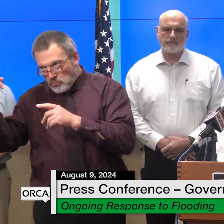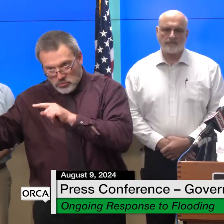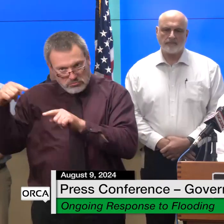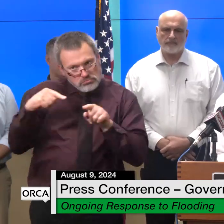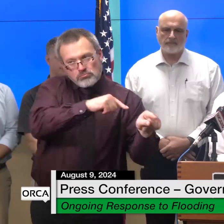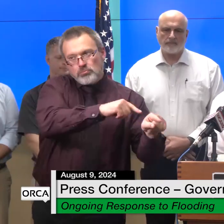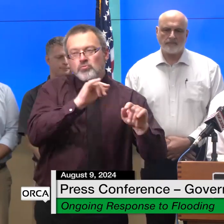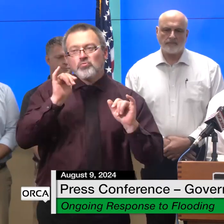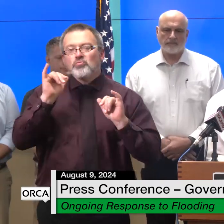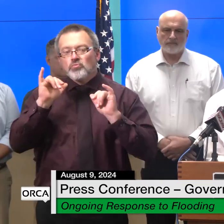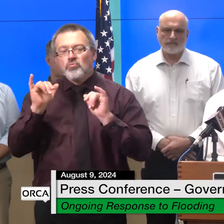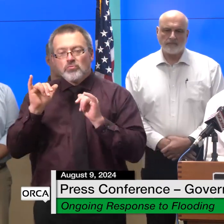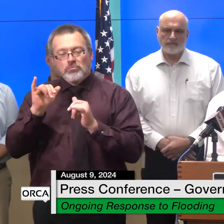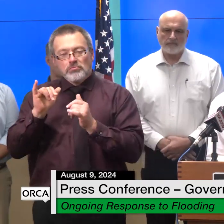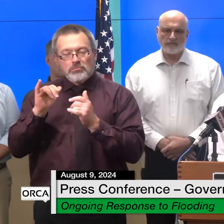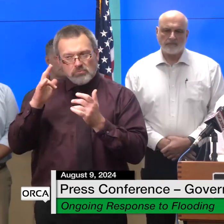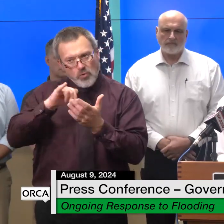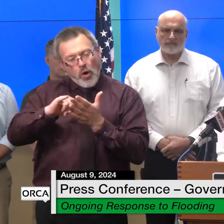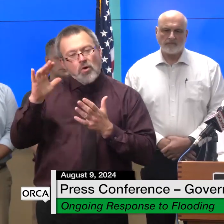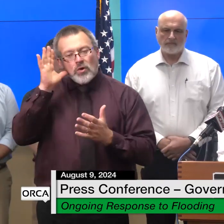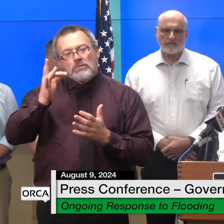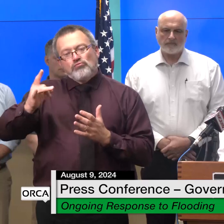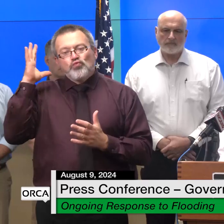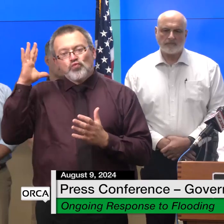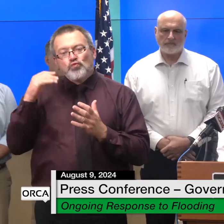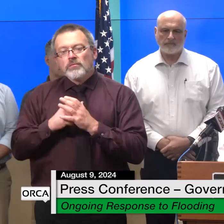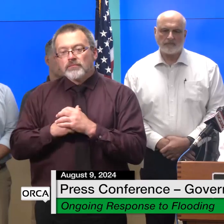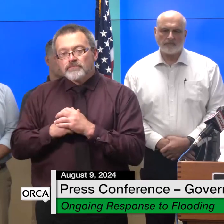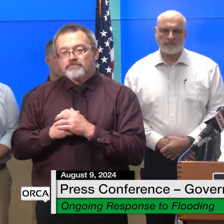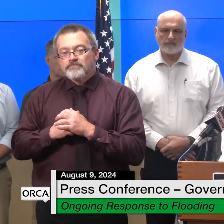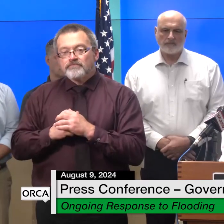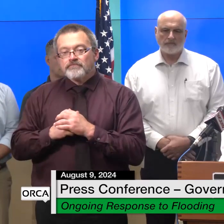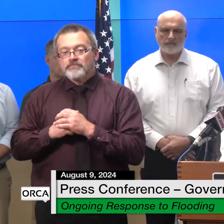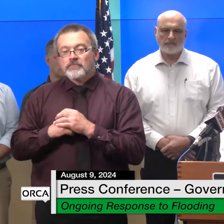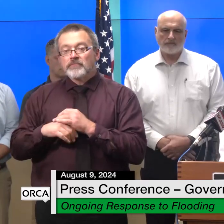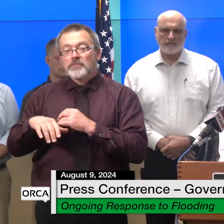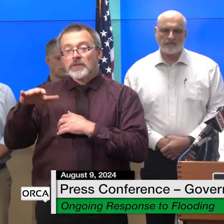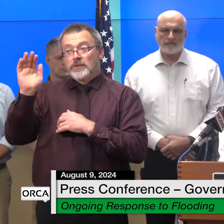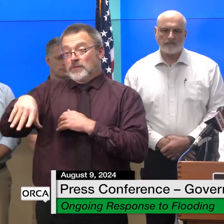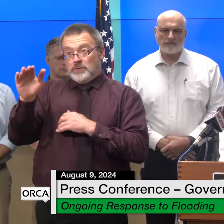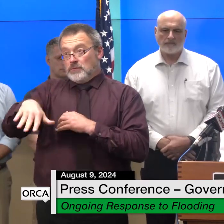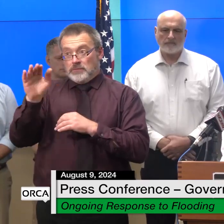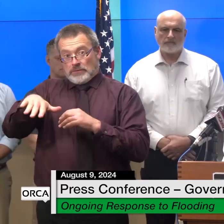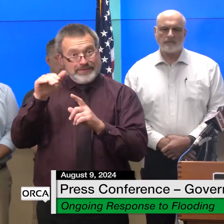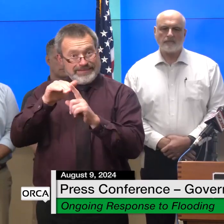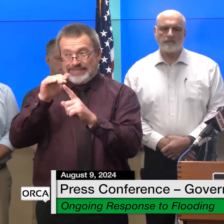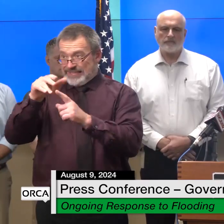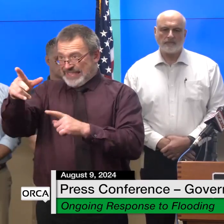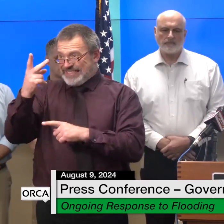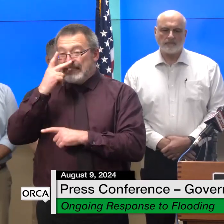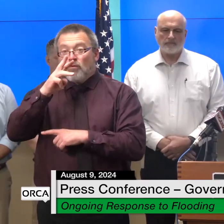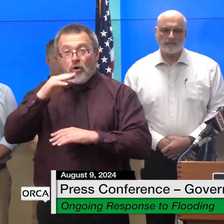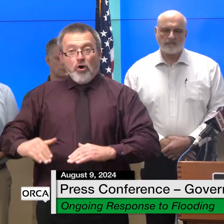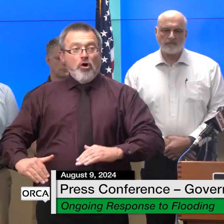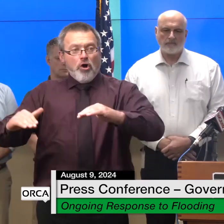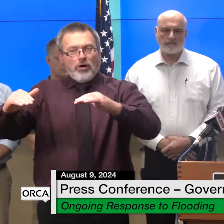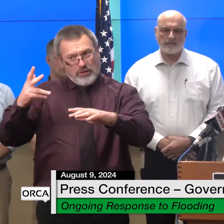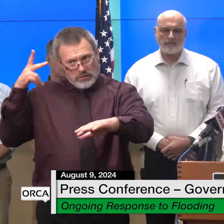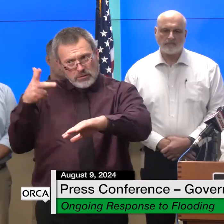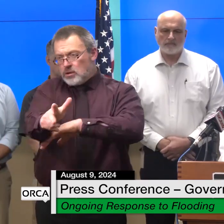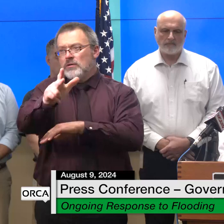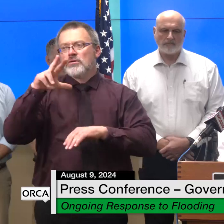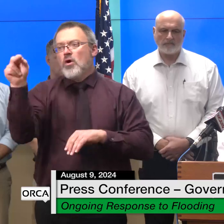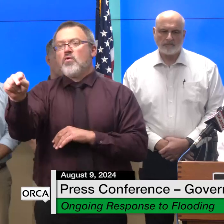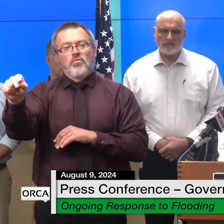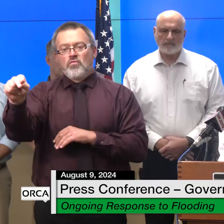and safe please don't drive through flooded waters as we've seen in pictures from the July